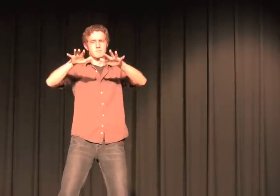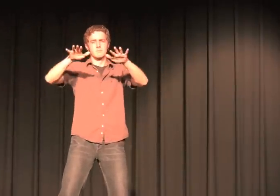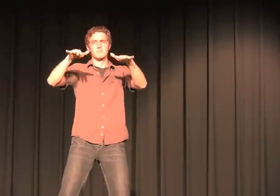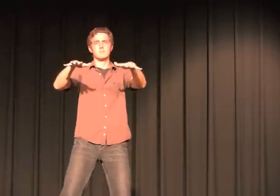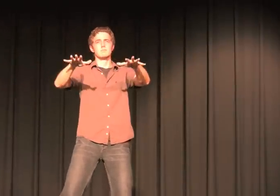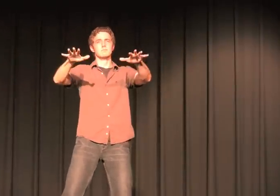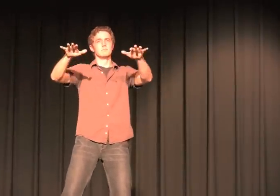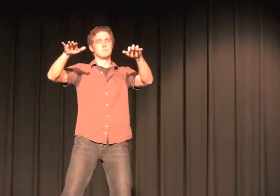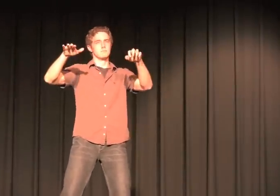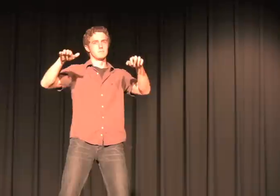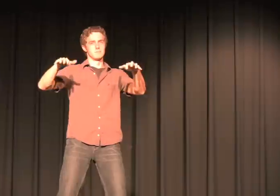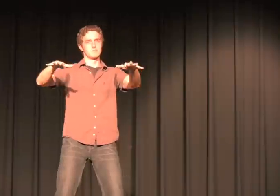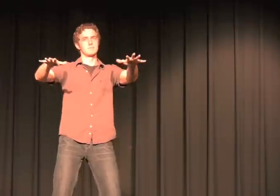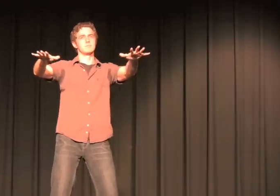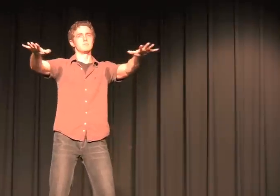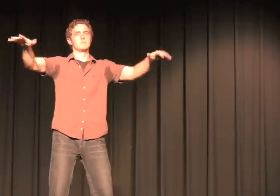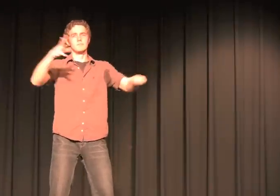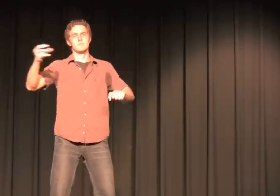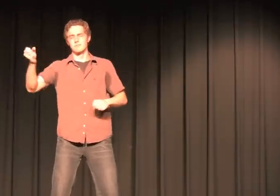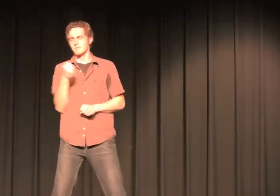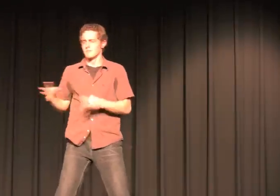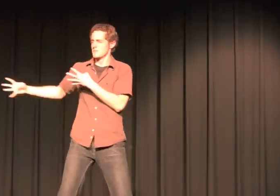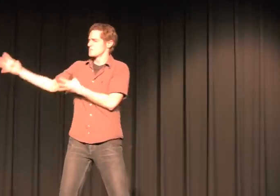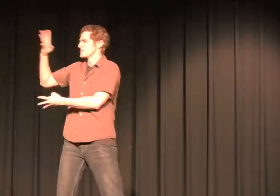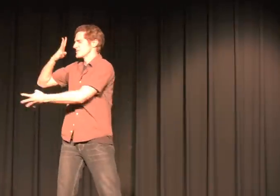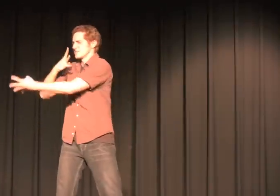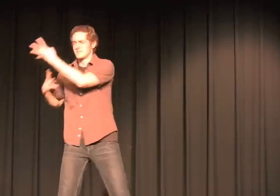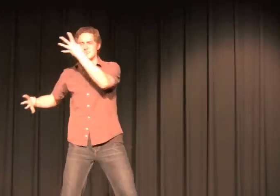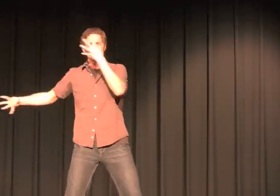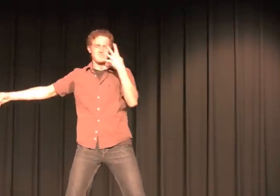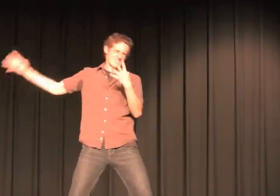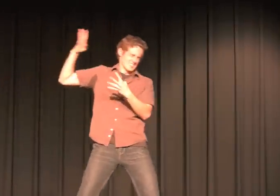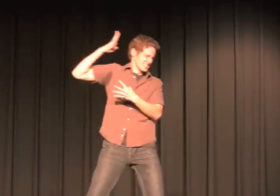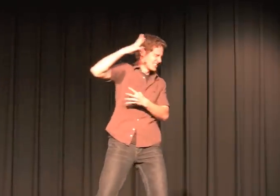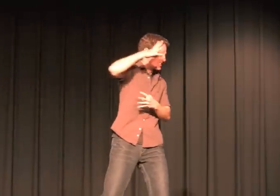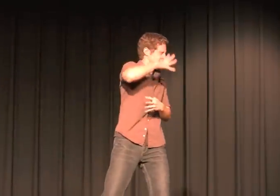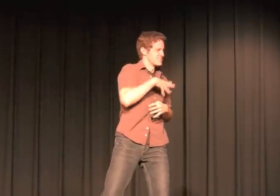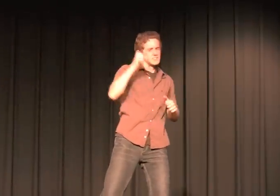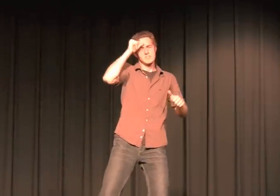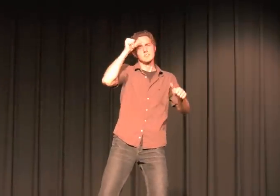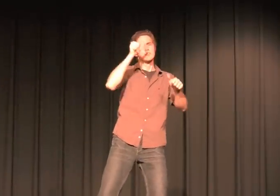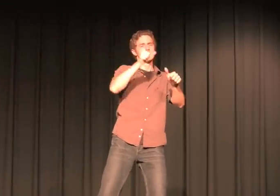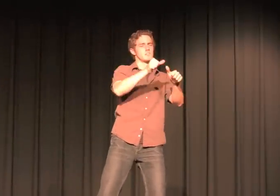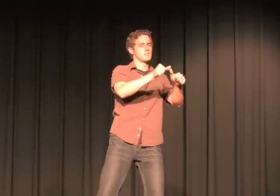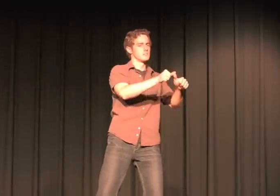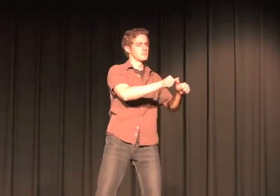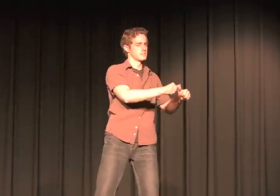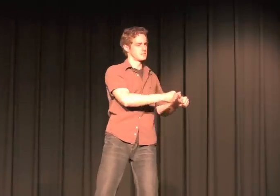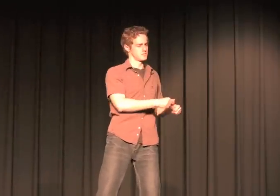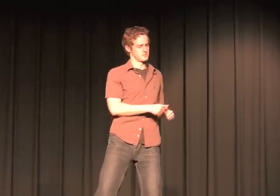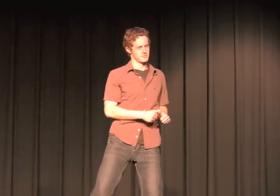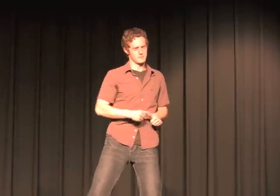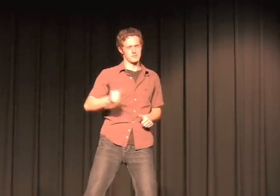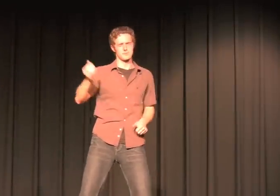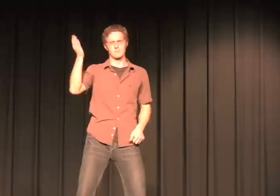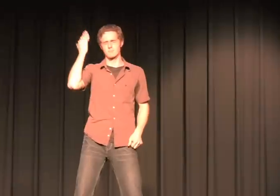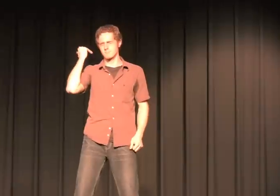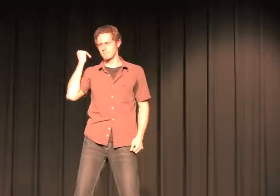down to the sea And the winds that blow I might be Of what has been